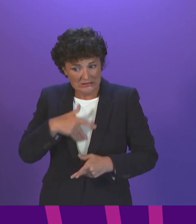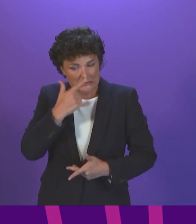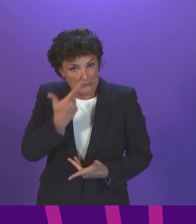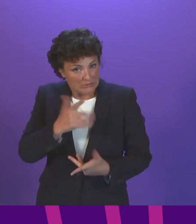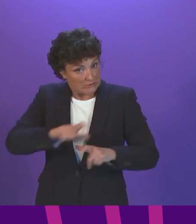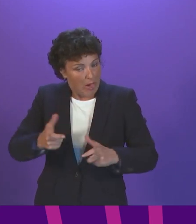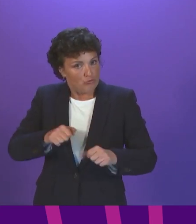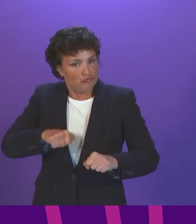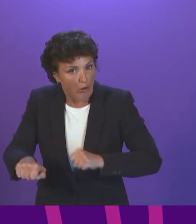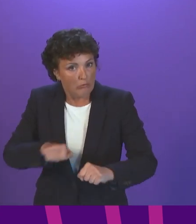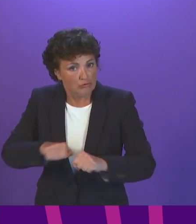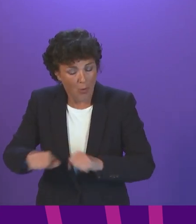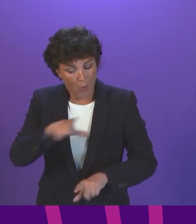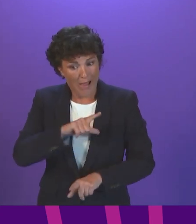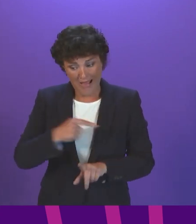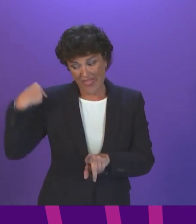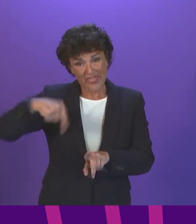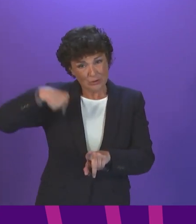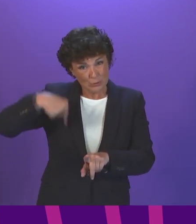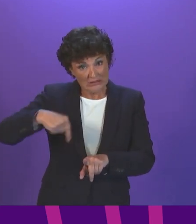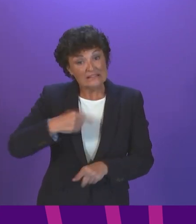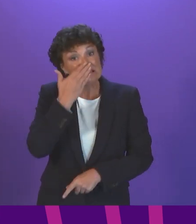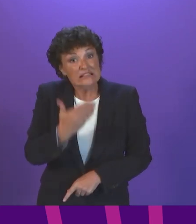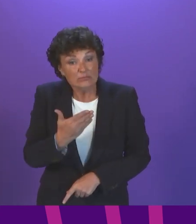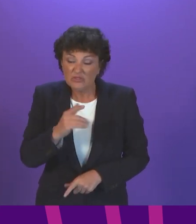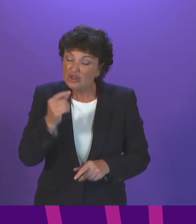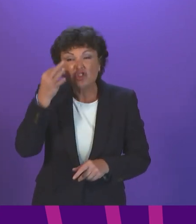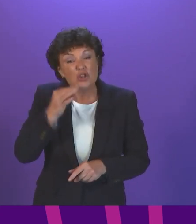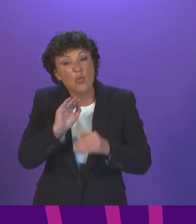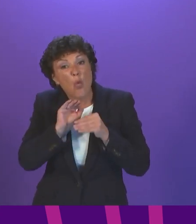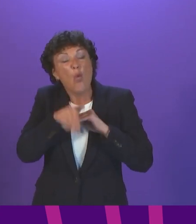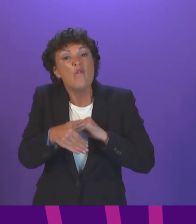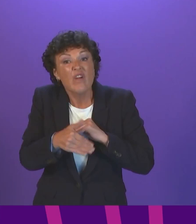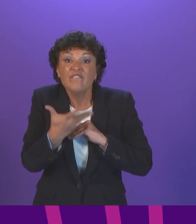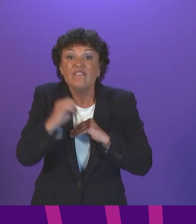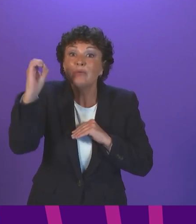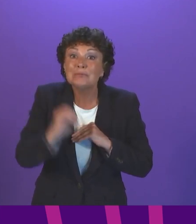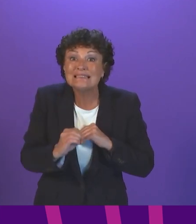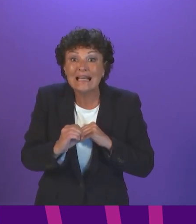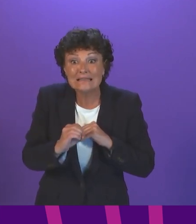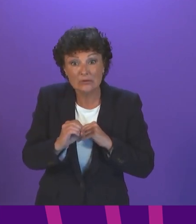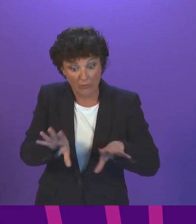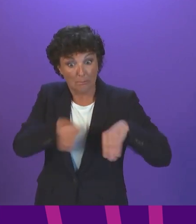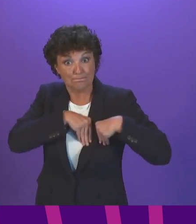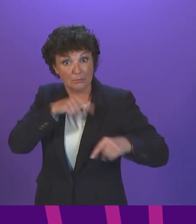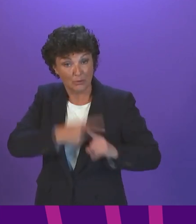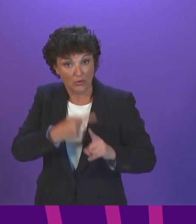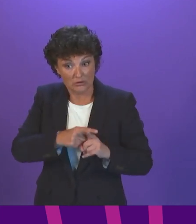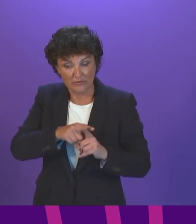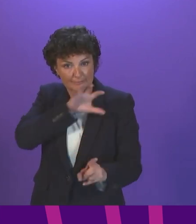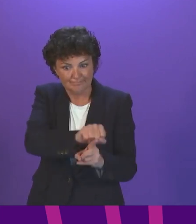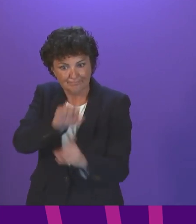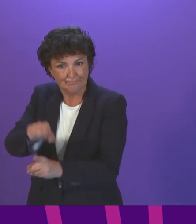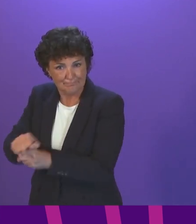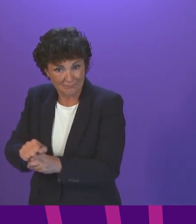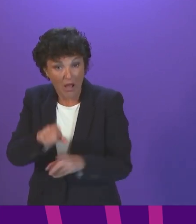figures for this week show that just over half of cases are being traced. And this follows reports that contact